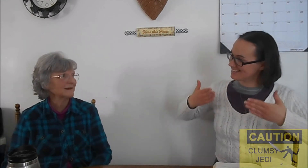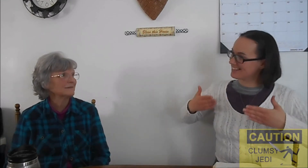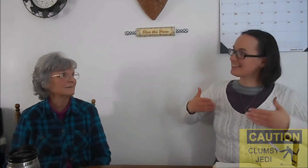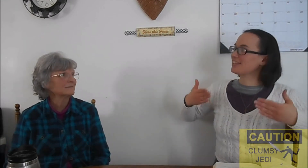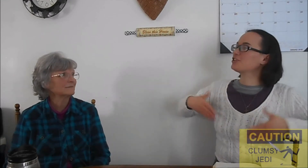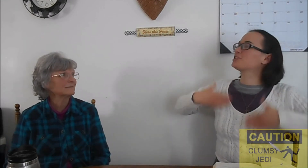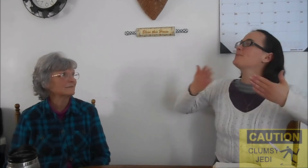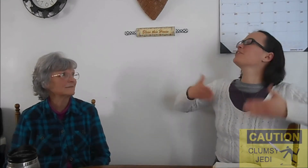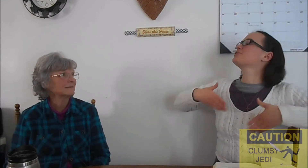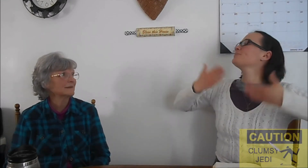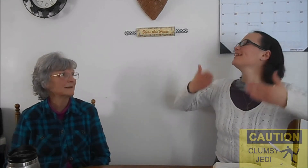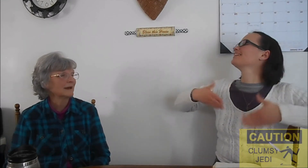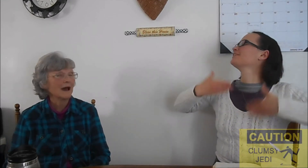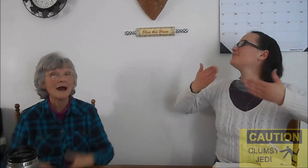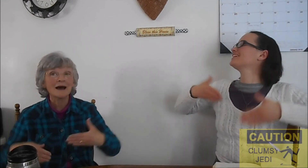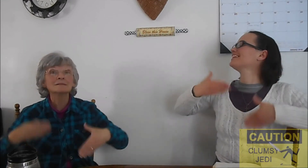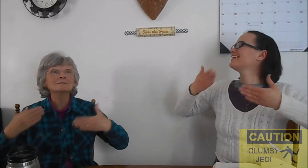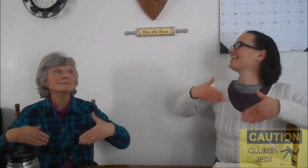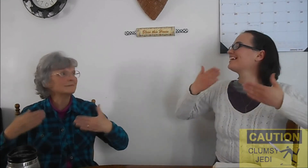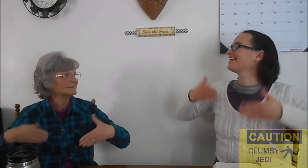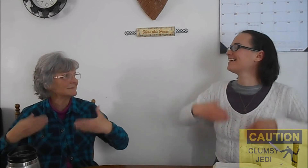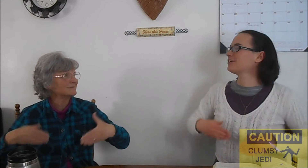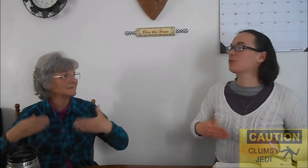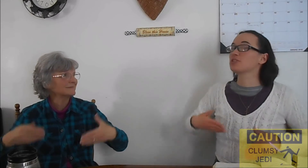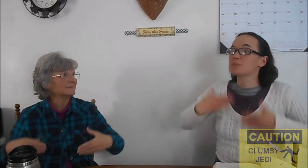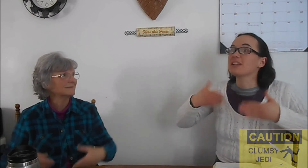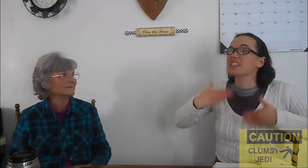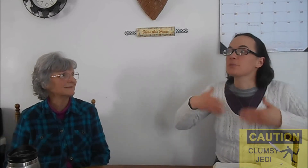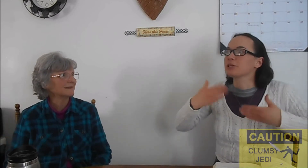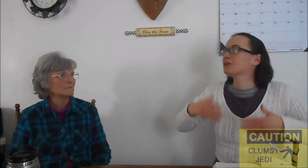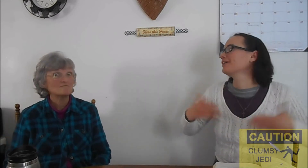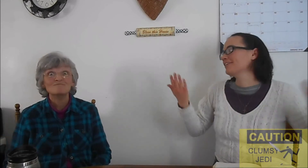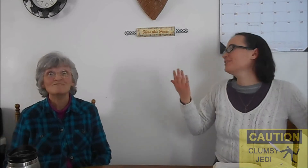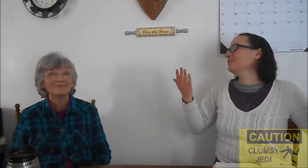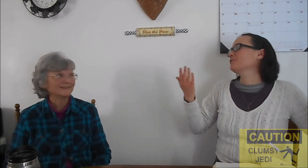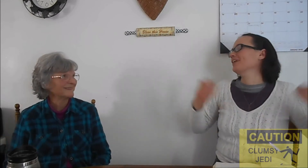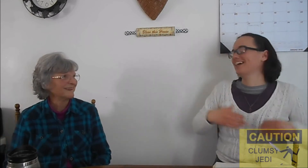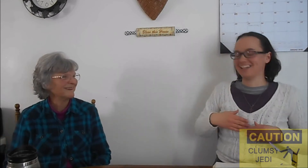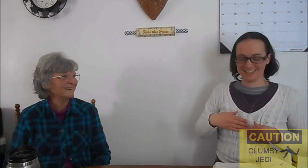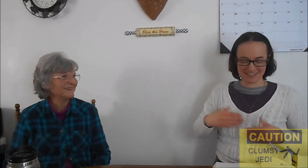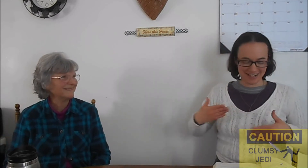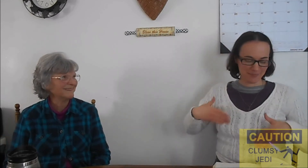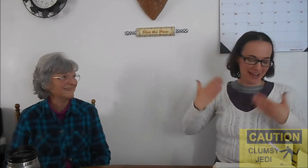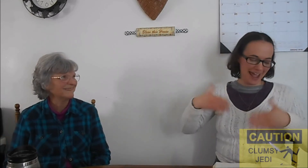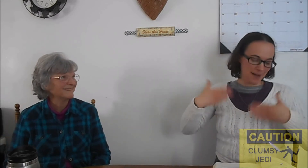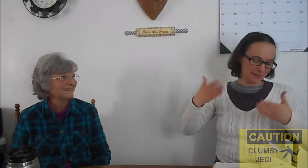Like your spirits are being lifted. Or you're smelling something good. Whichever one. But happy.